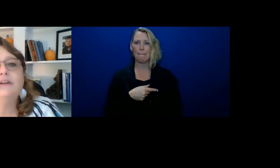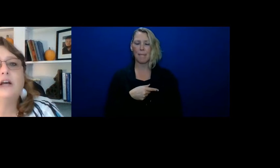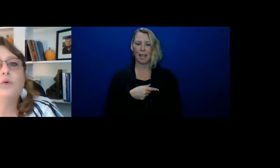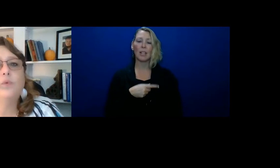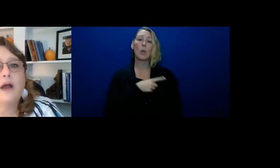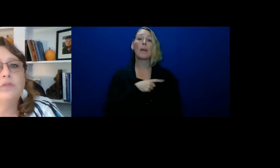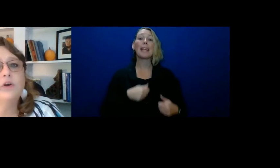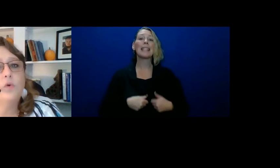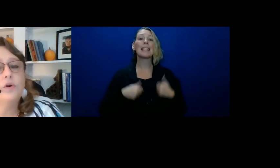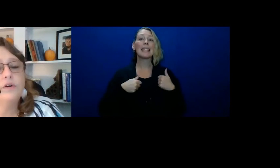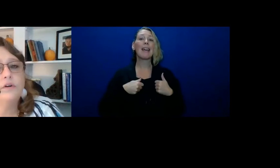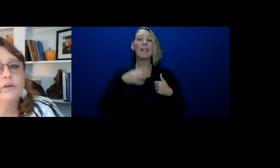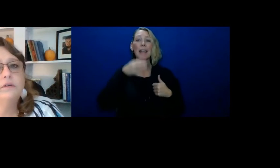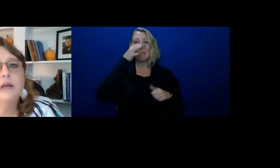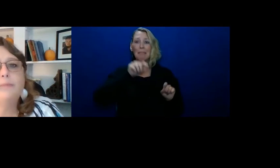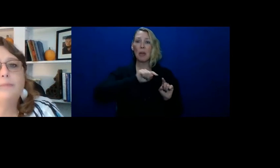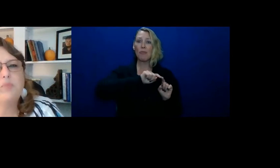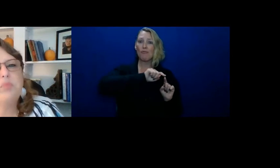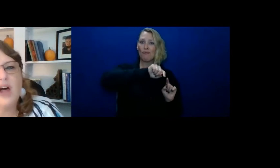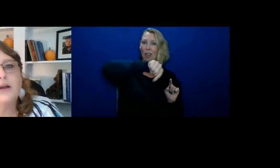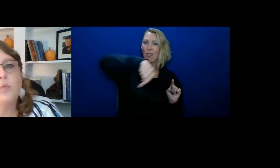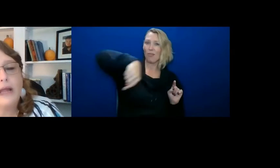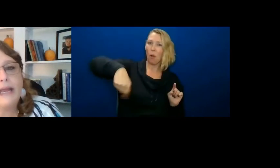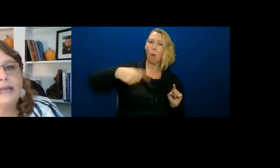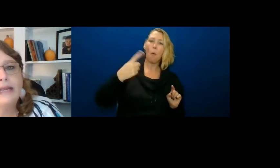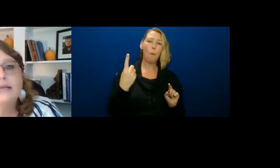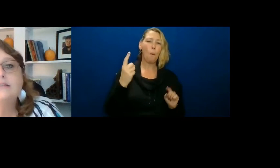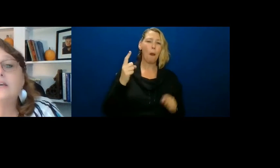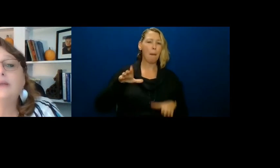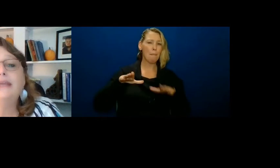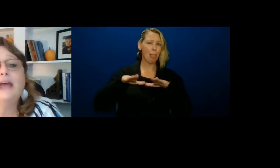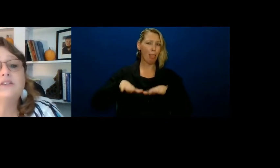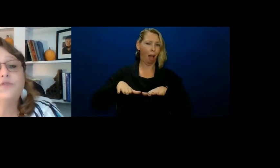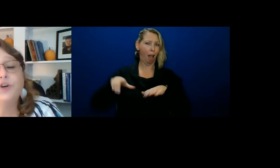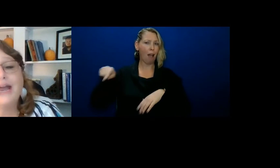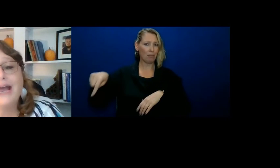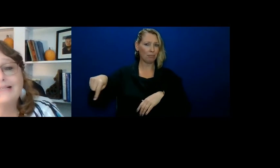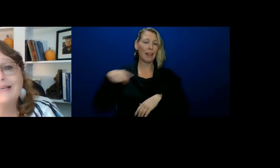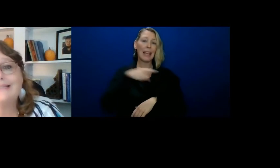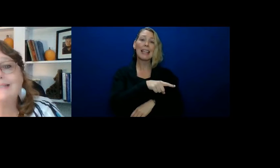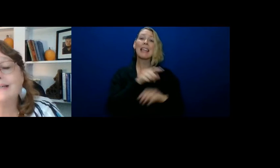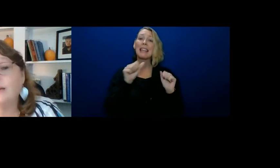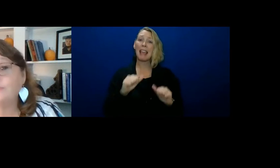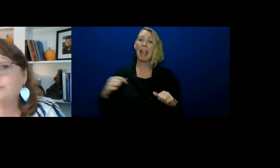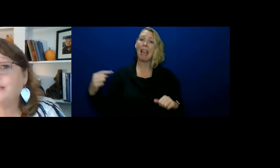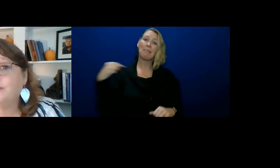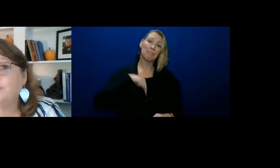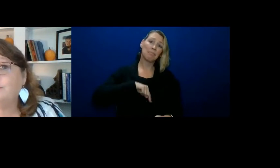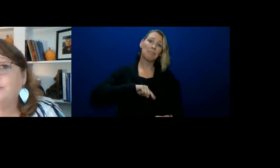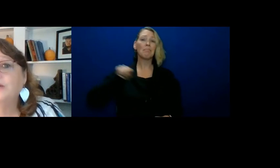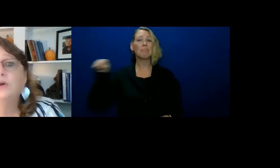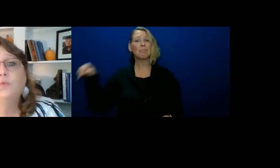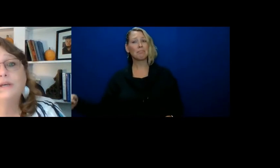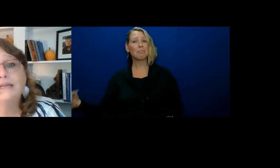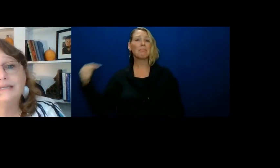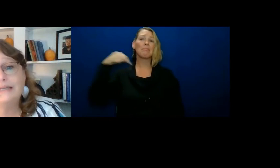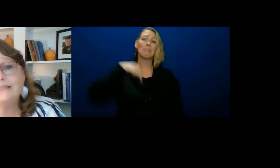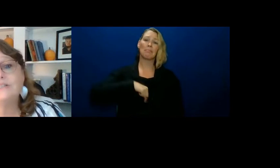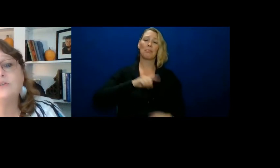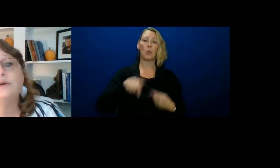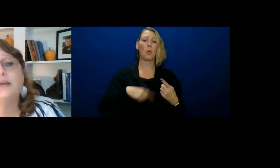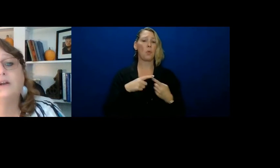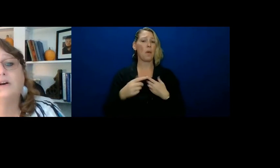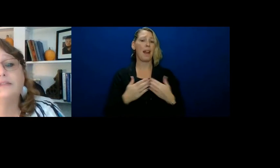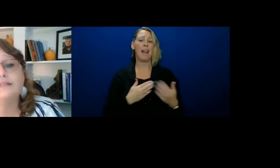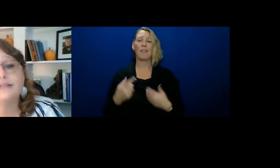is living around the corner, about a block away. So he has free access to come to my home when he